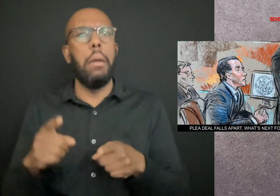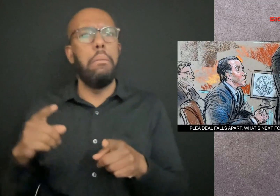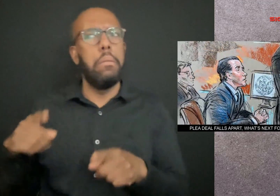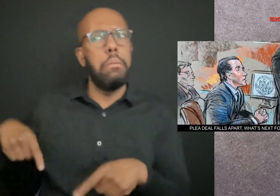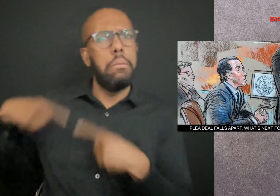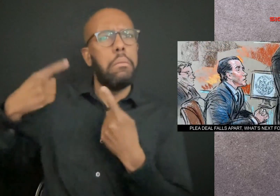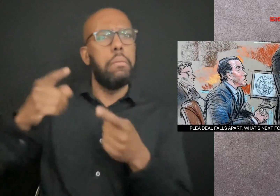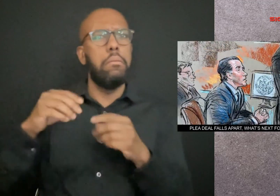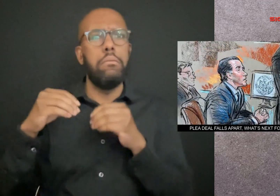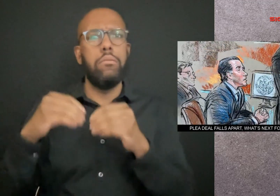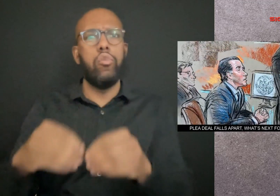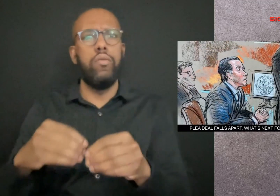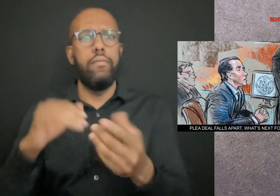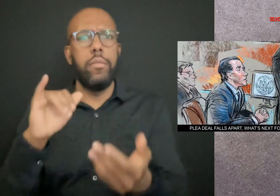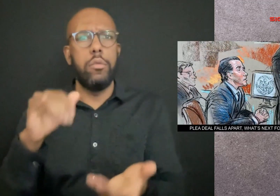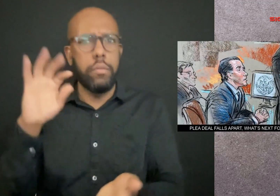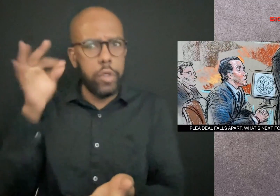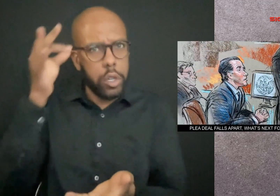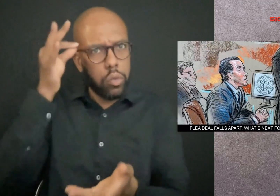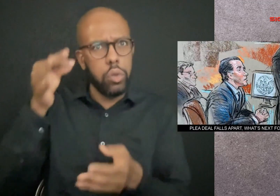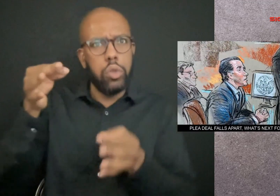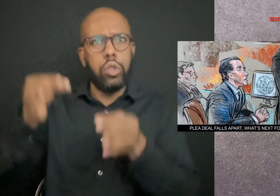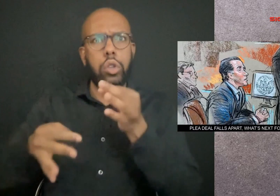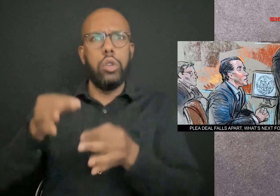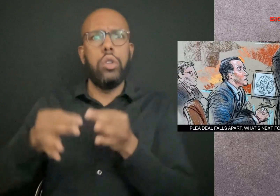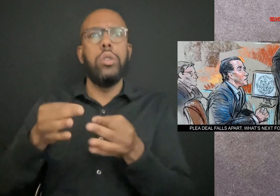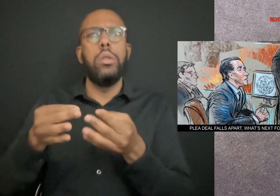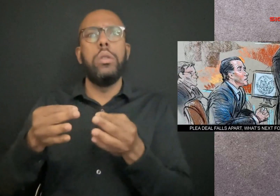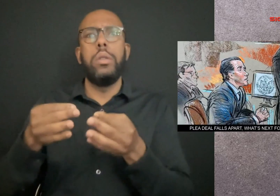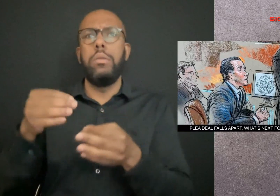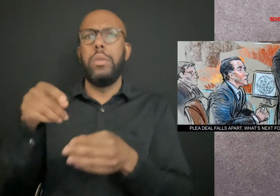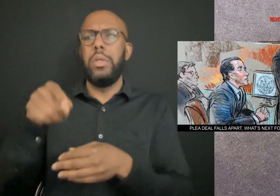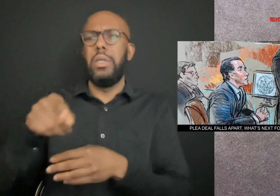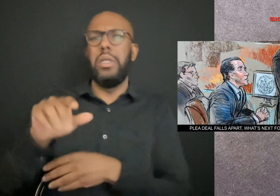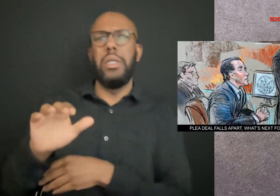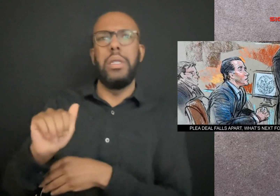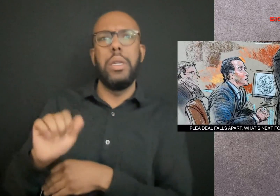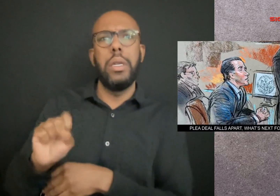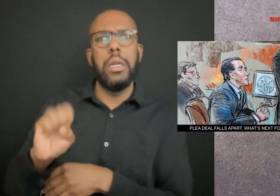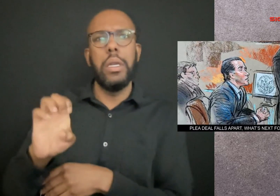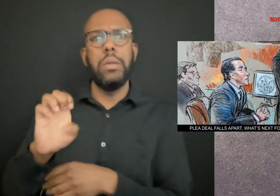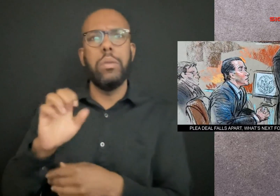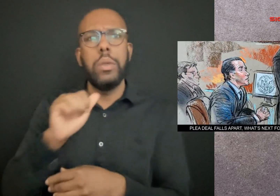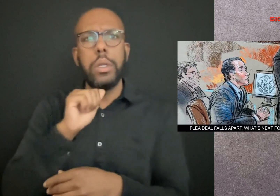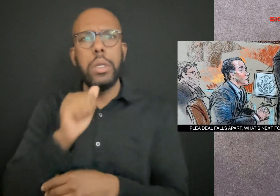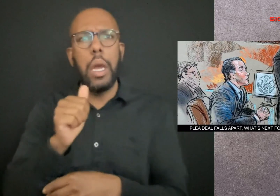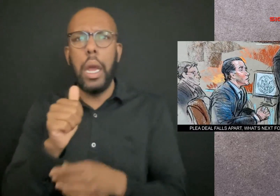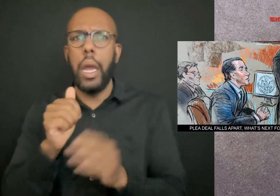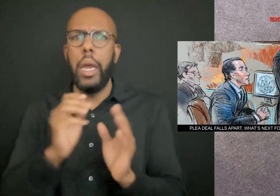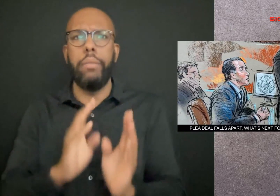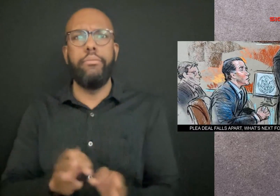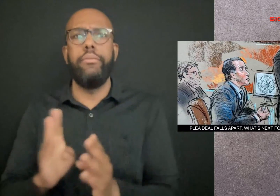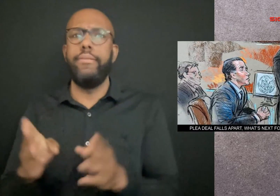In a rare move, the federal judge in the case said she was not prepared to accept a plea deal.